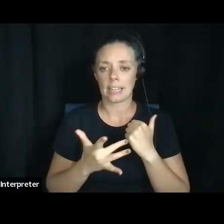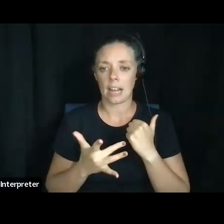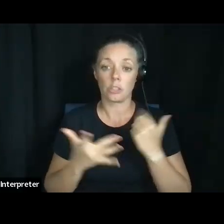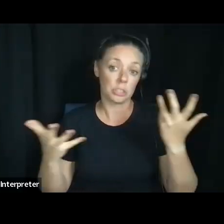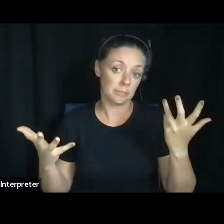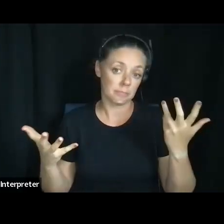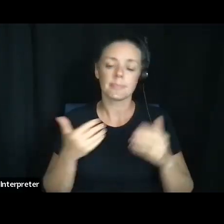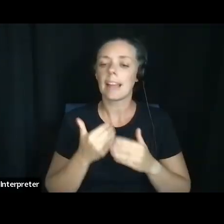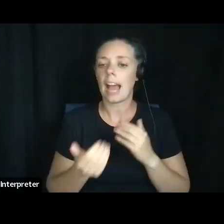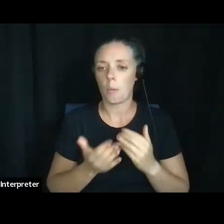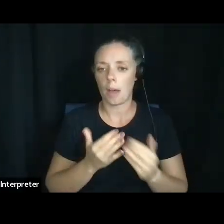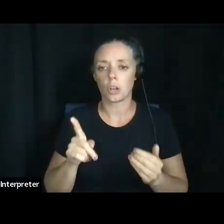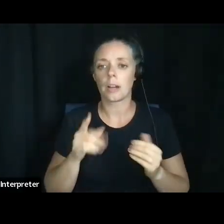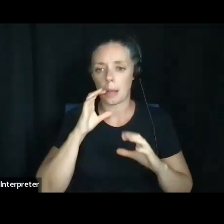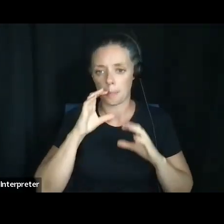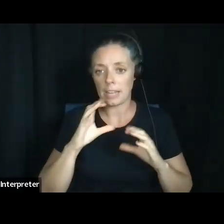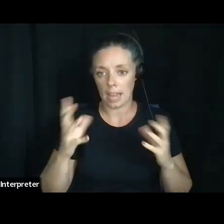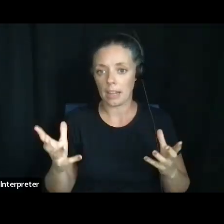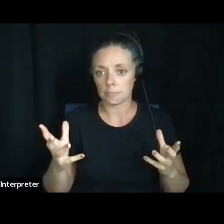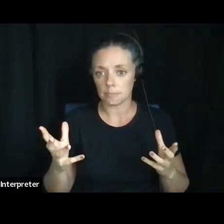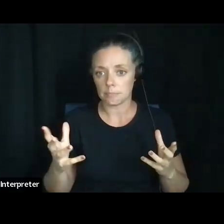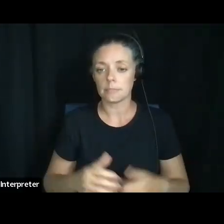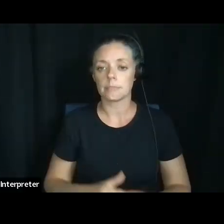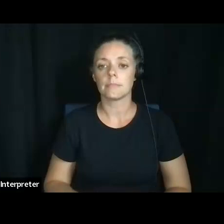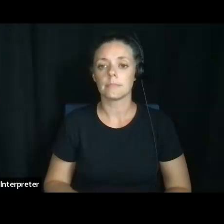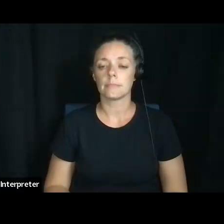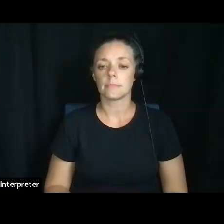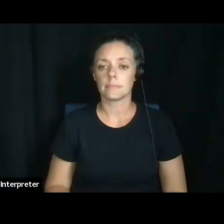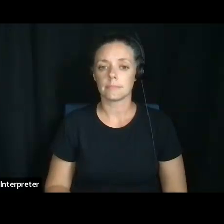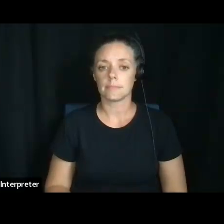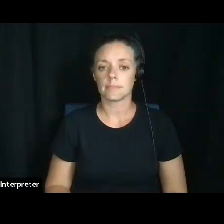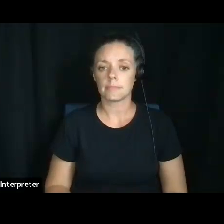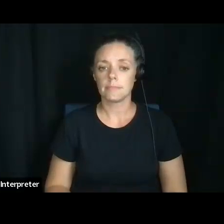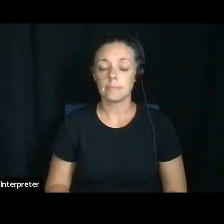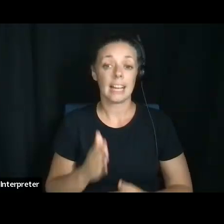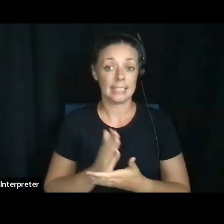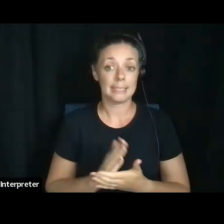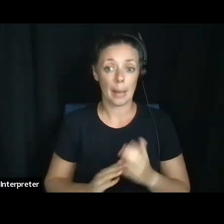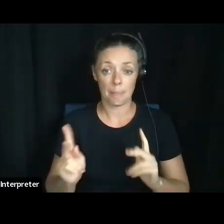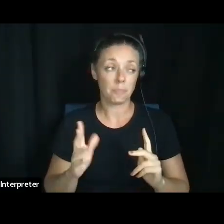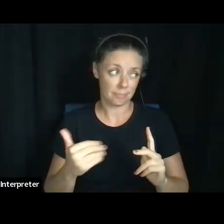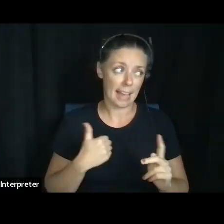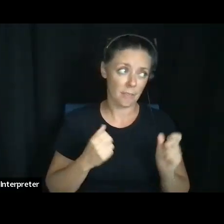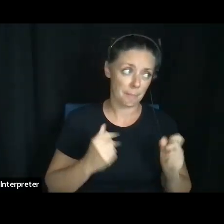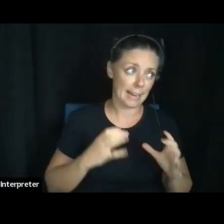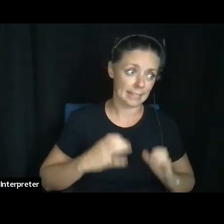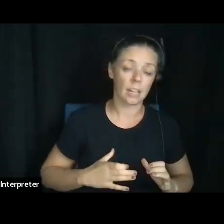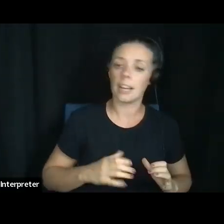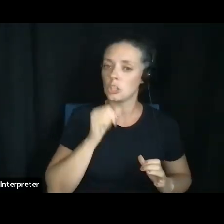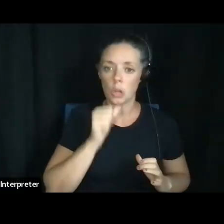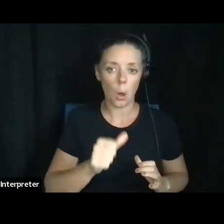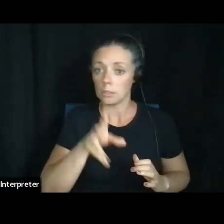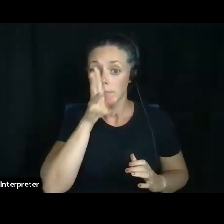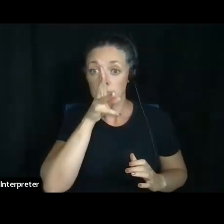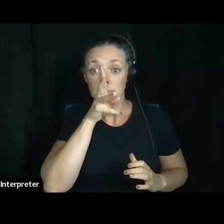is they communicate that decision because there are certainly folks had a lot of clients who didn't communicate verbally.